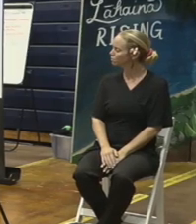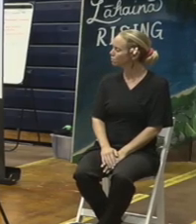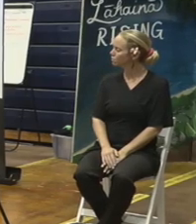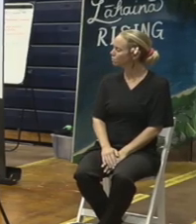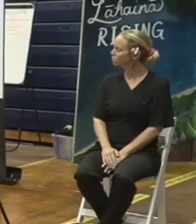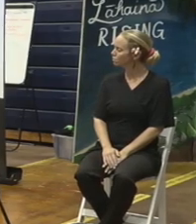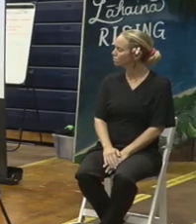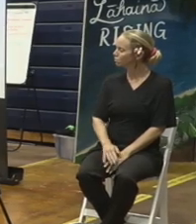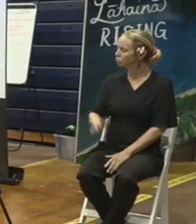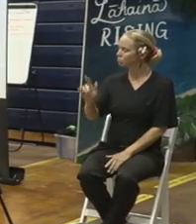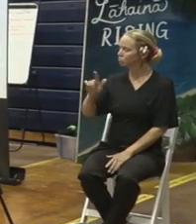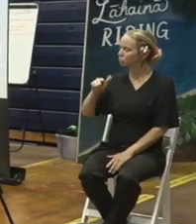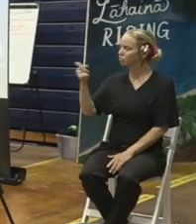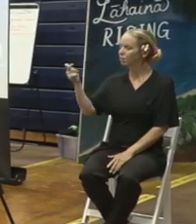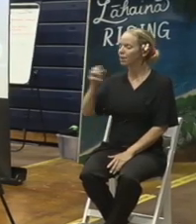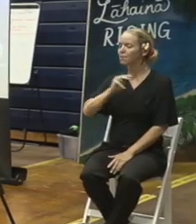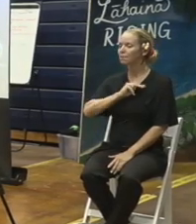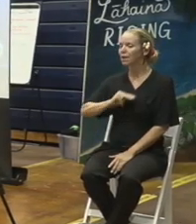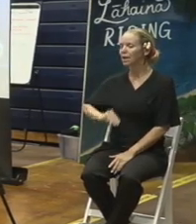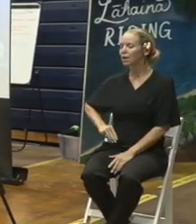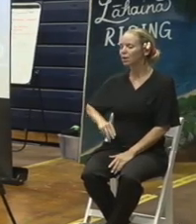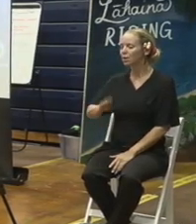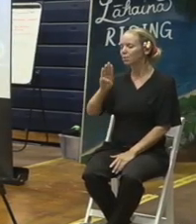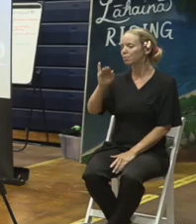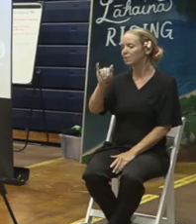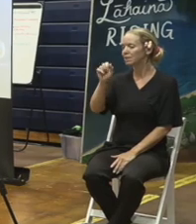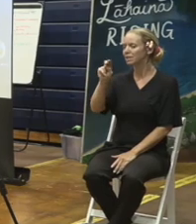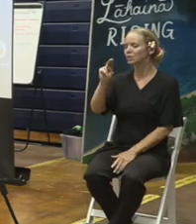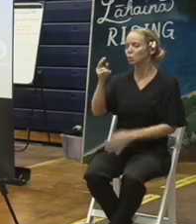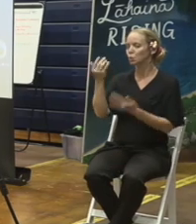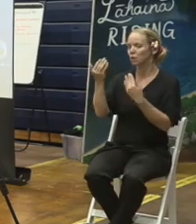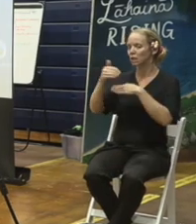I'm going to turn this over to Mayor Bisson tonight before we begin tonight's meeting.